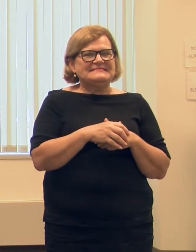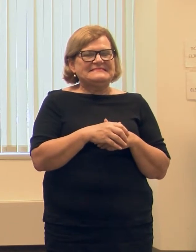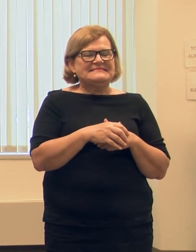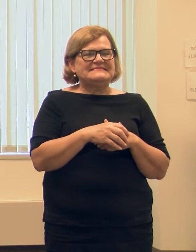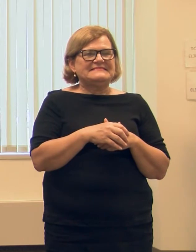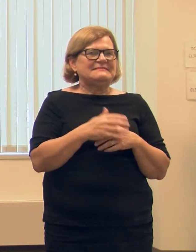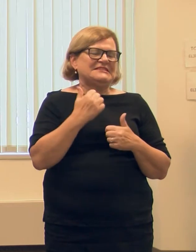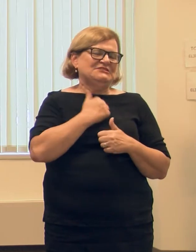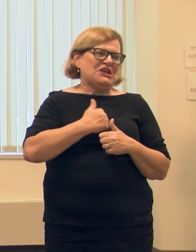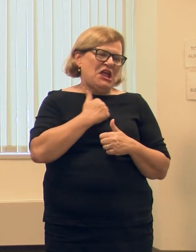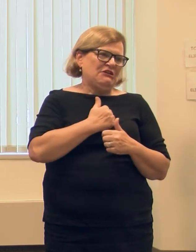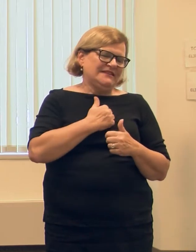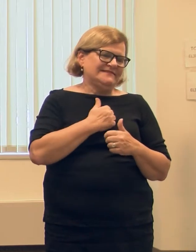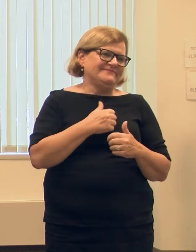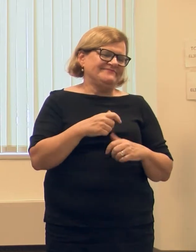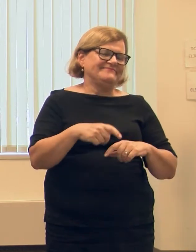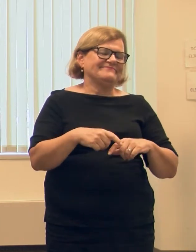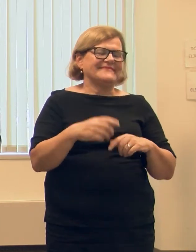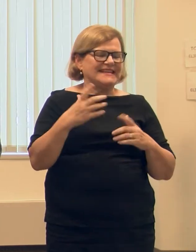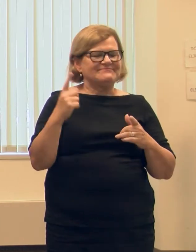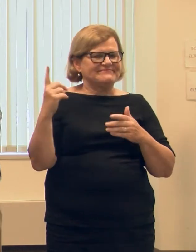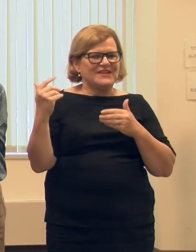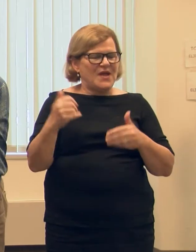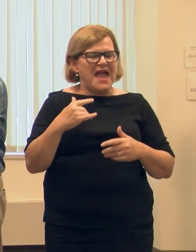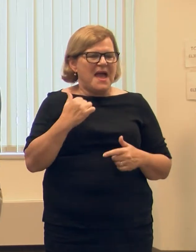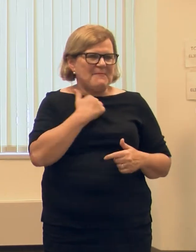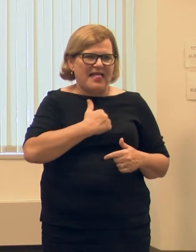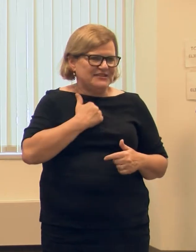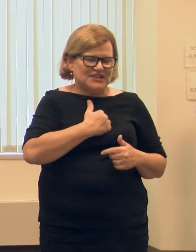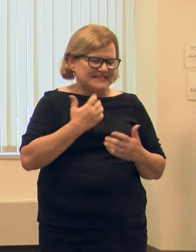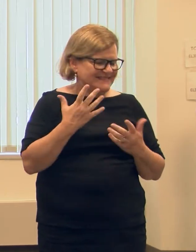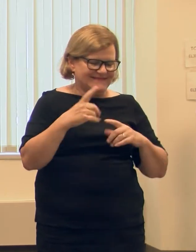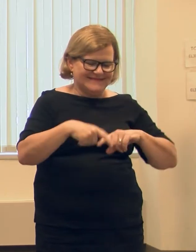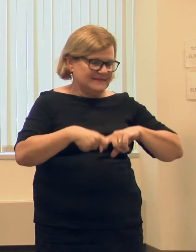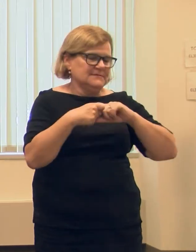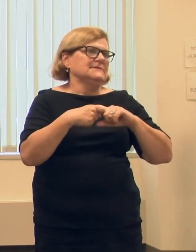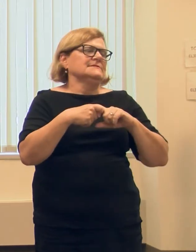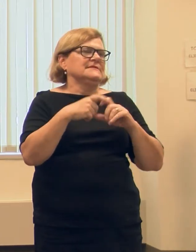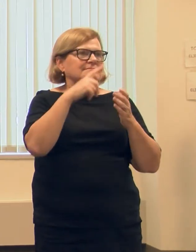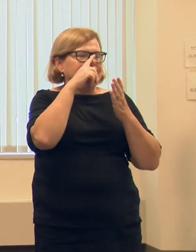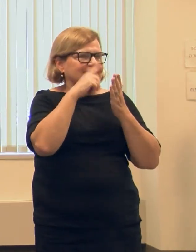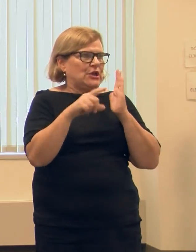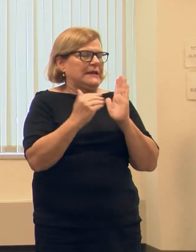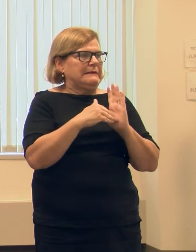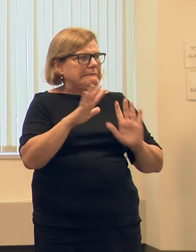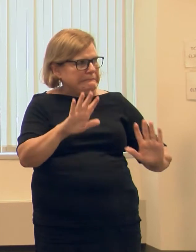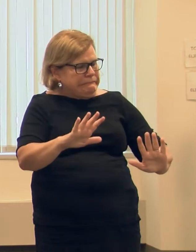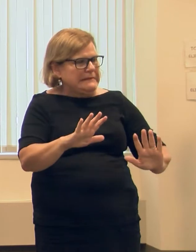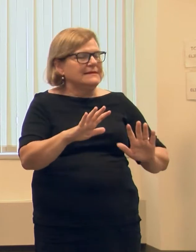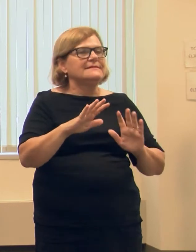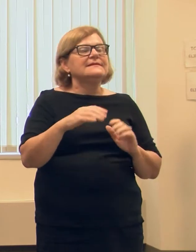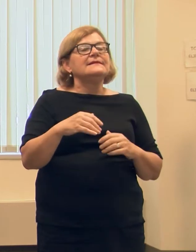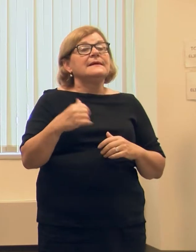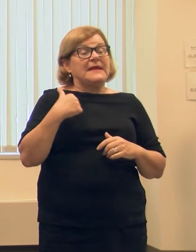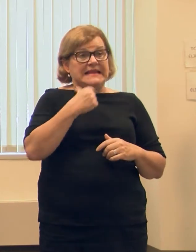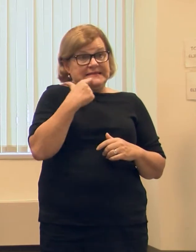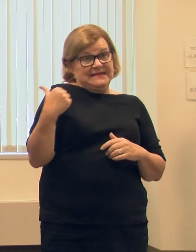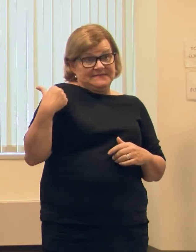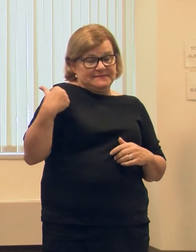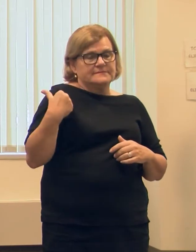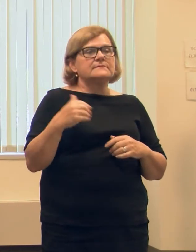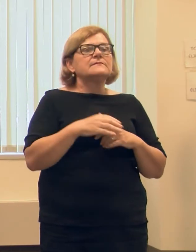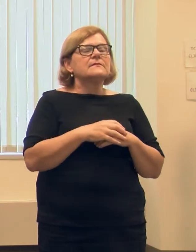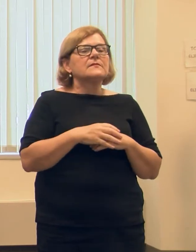Sorry about that. Go ahead. No worries. Okay. I apologize. Sound check. But as I was saying that